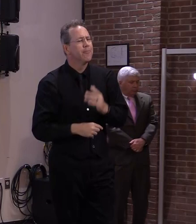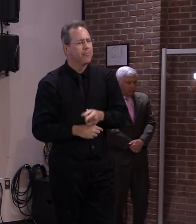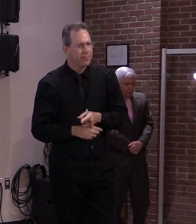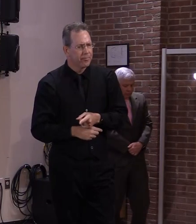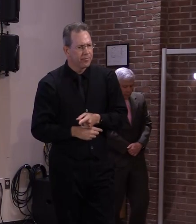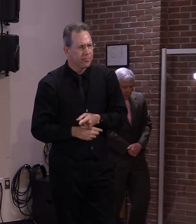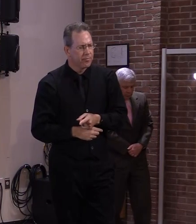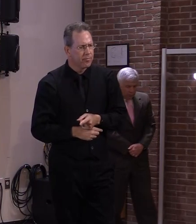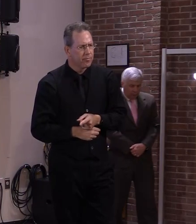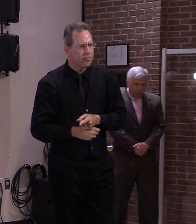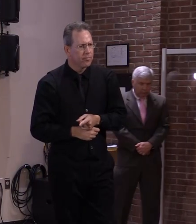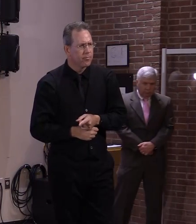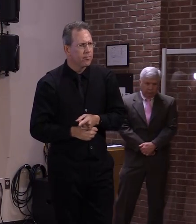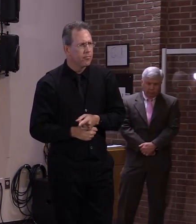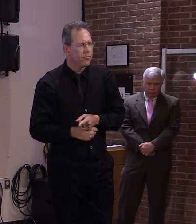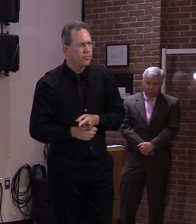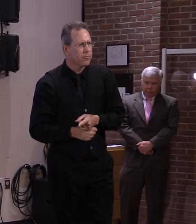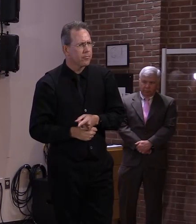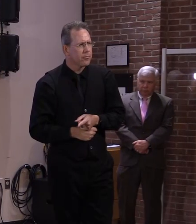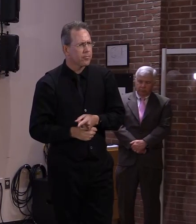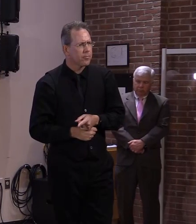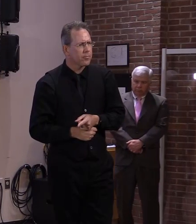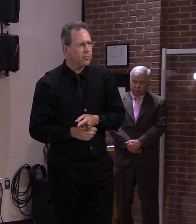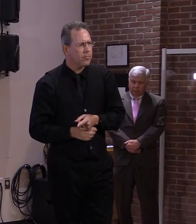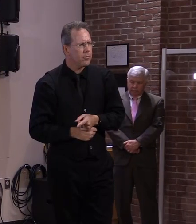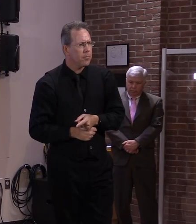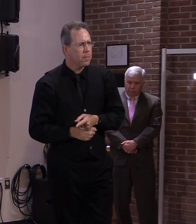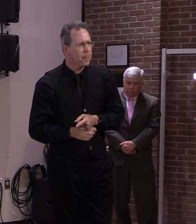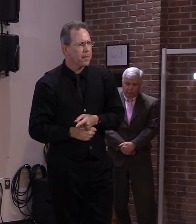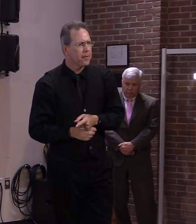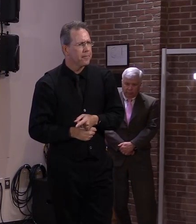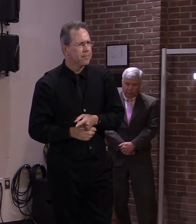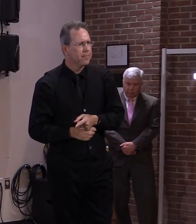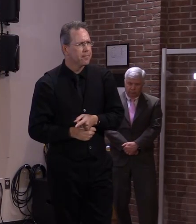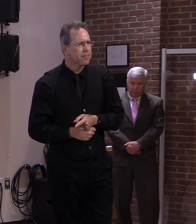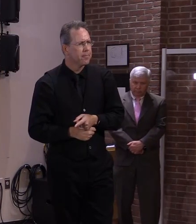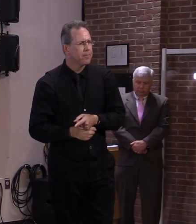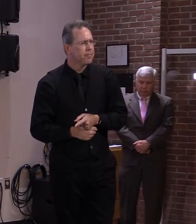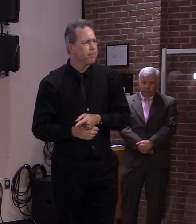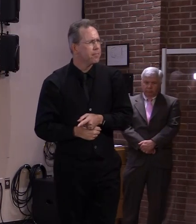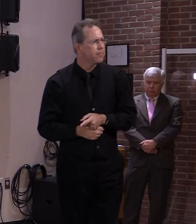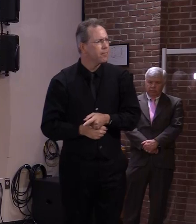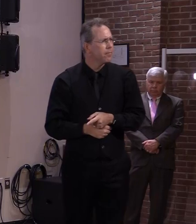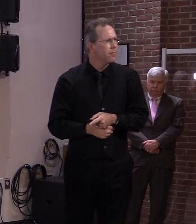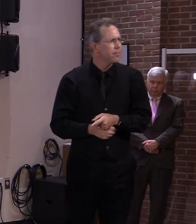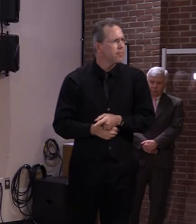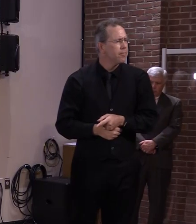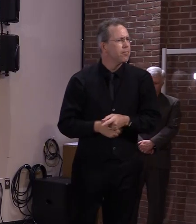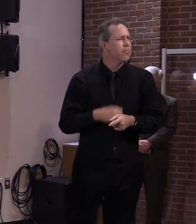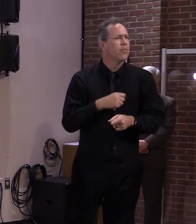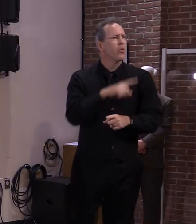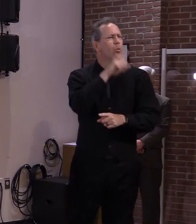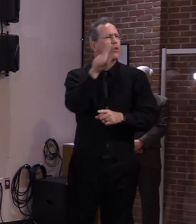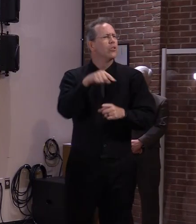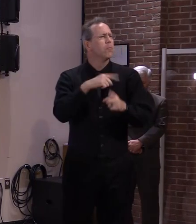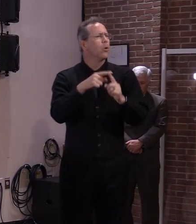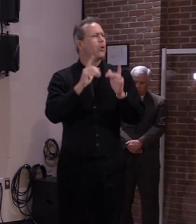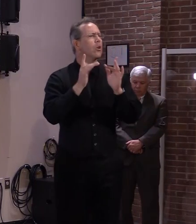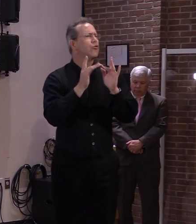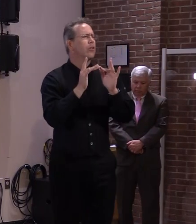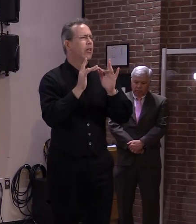Hi, Governor, I have a question about broadband, but just to follow up on Willie's question. I was wondering, it occurs to me, will the